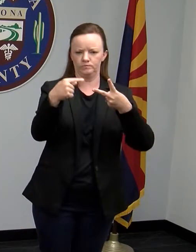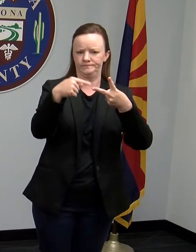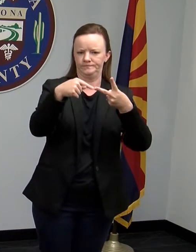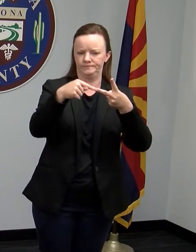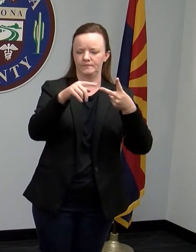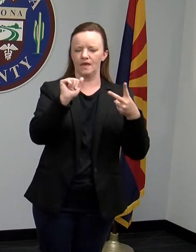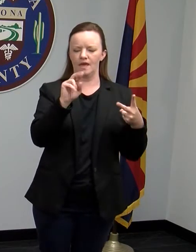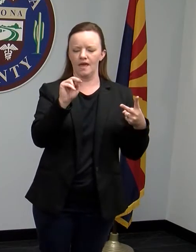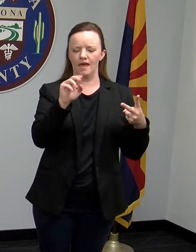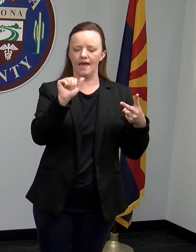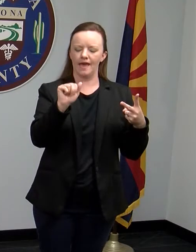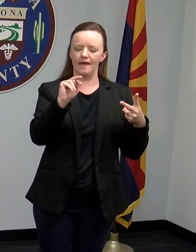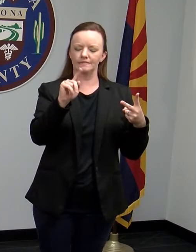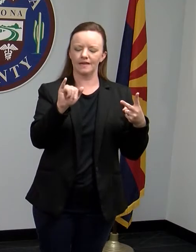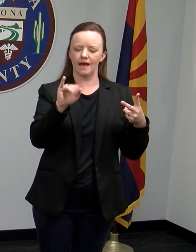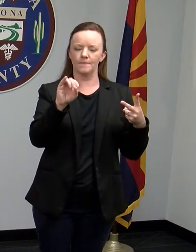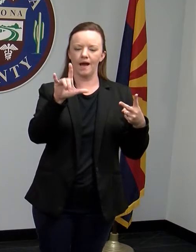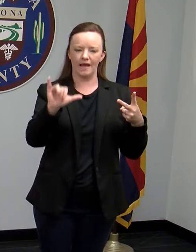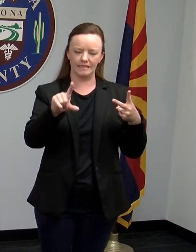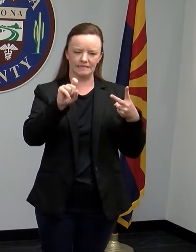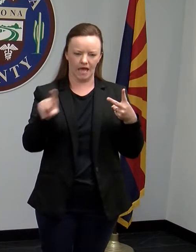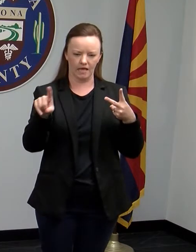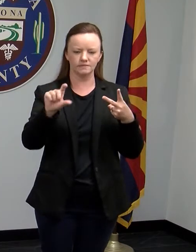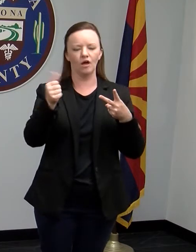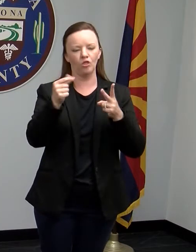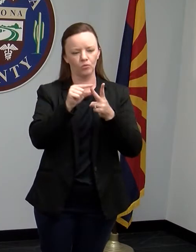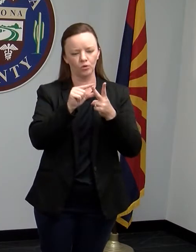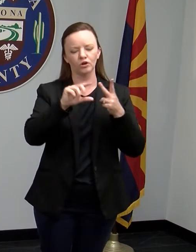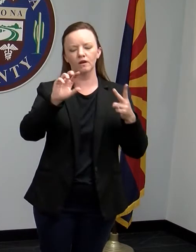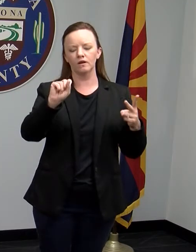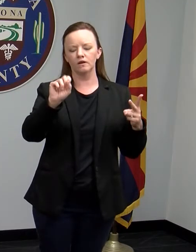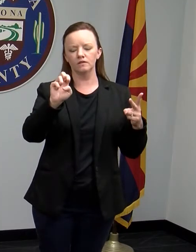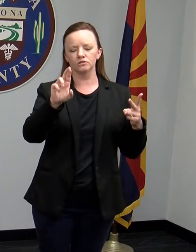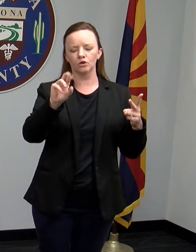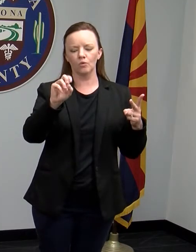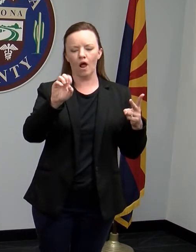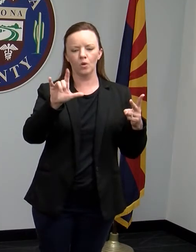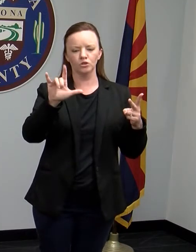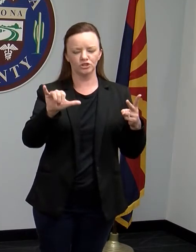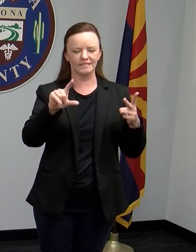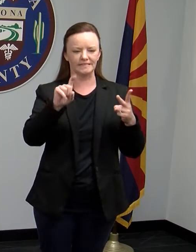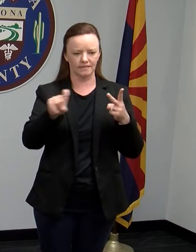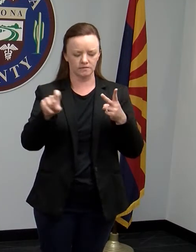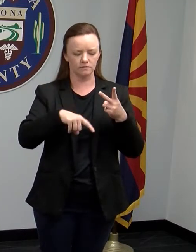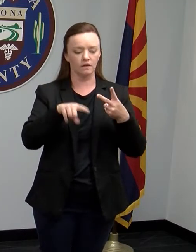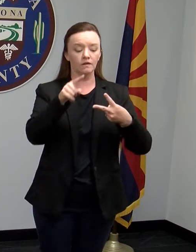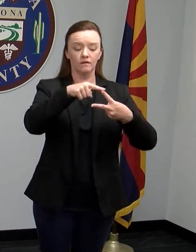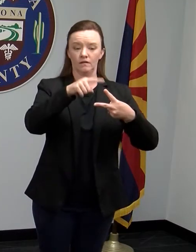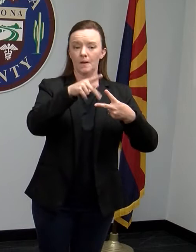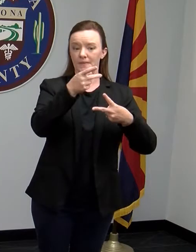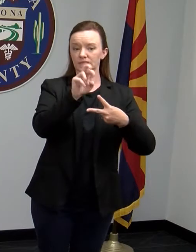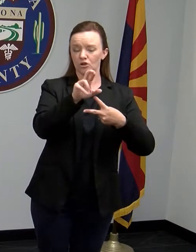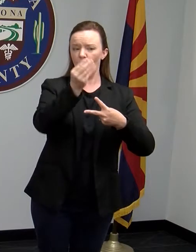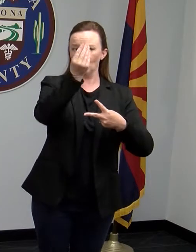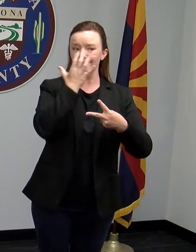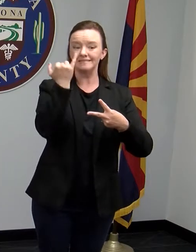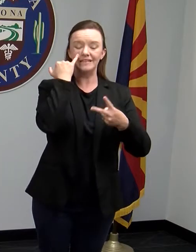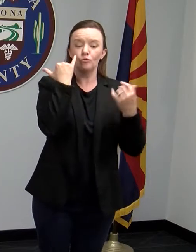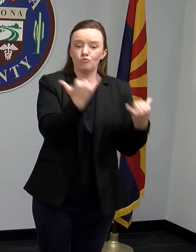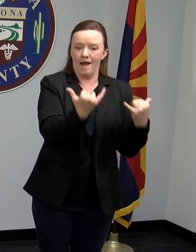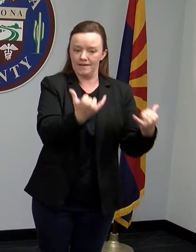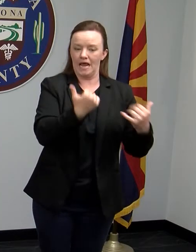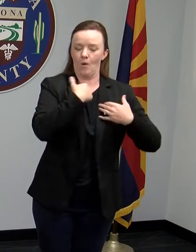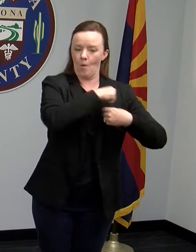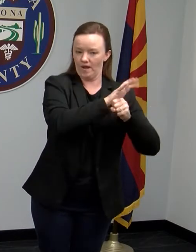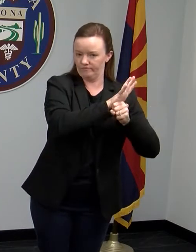called antibody or serology testing. And while PCR tells us if somebody is currently infected, an antibody test